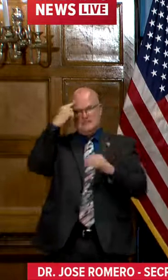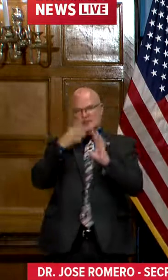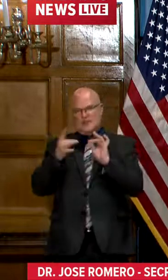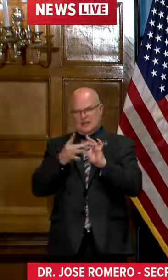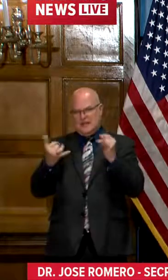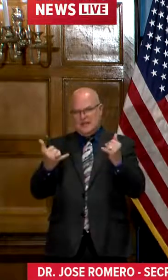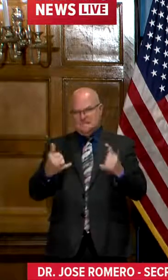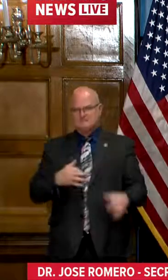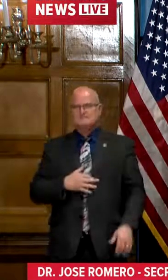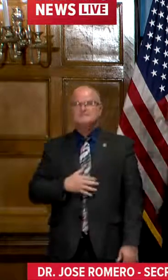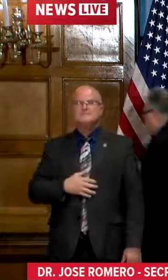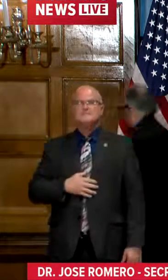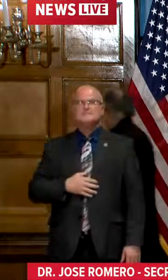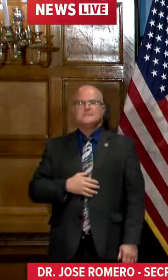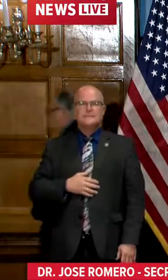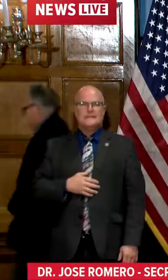on.